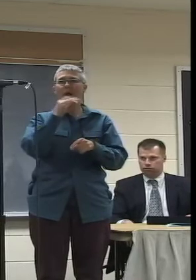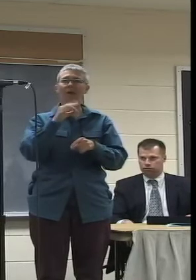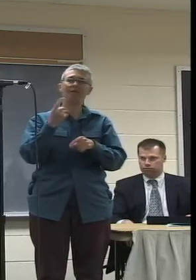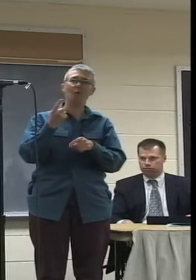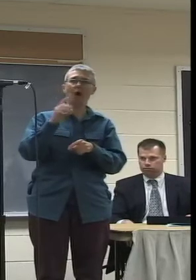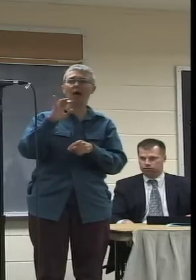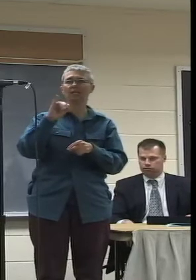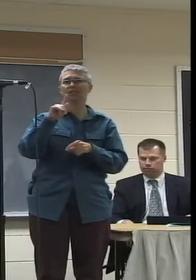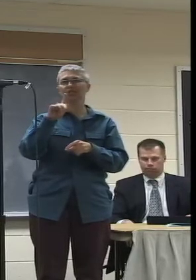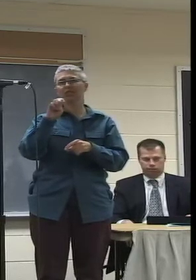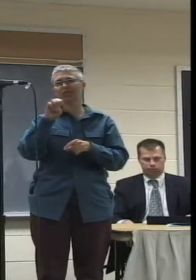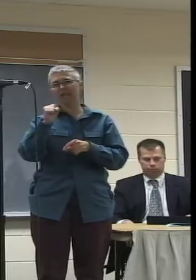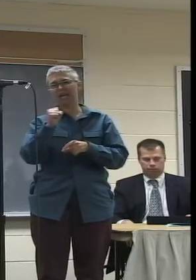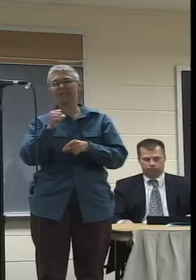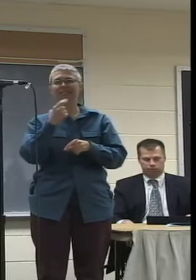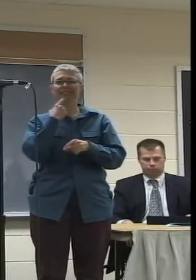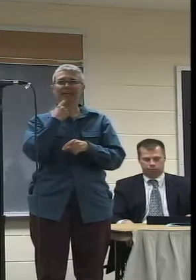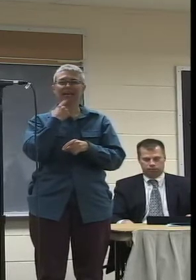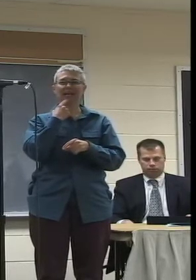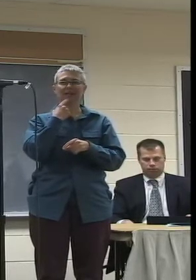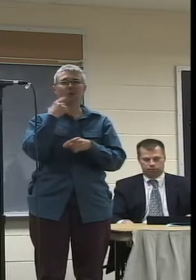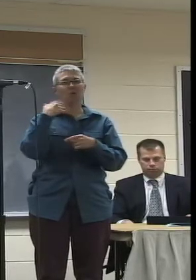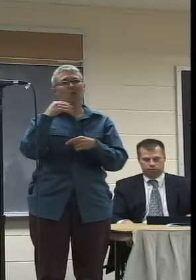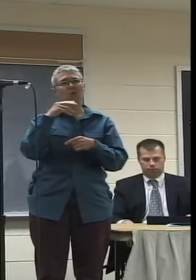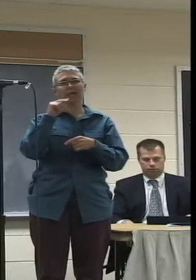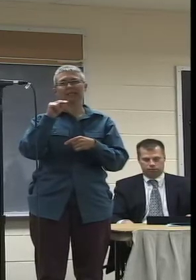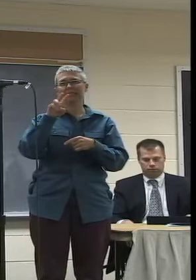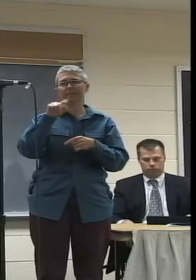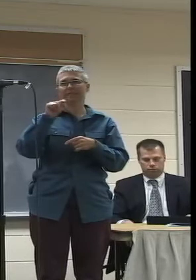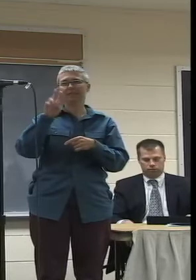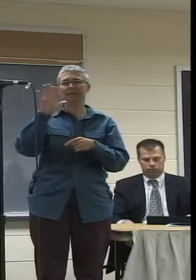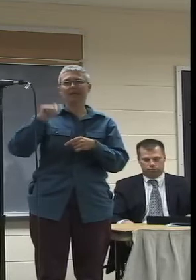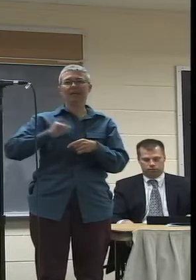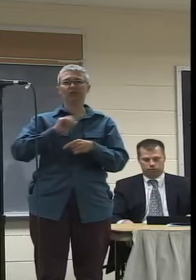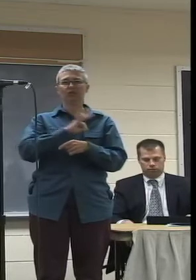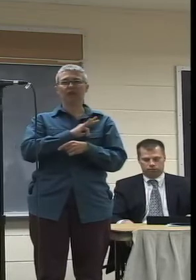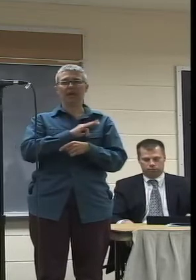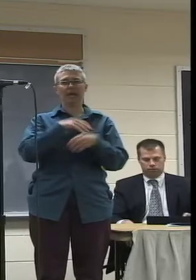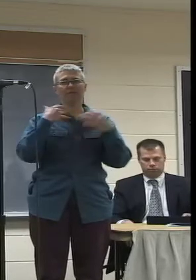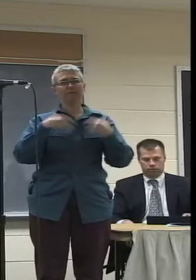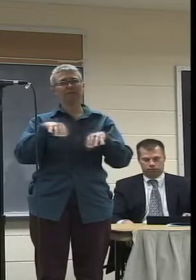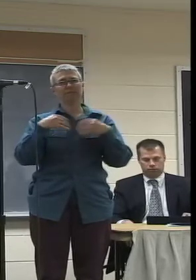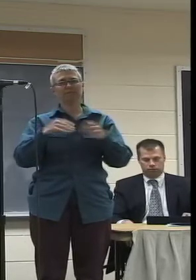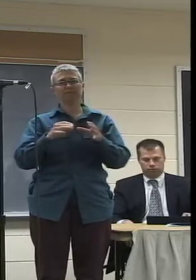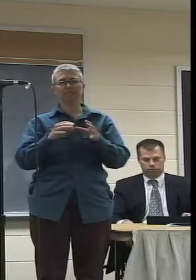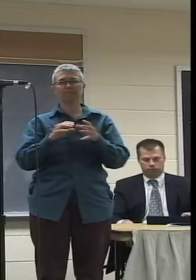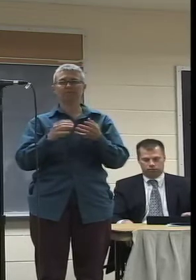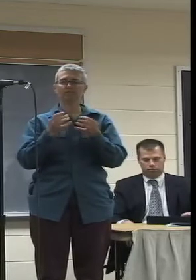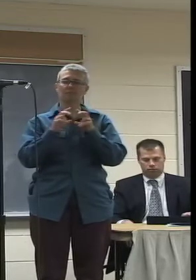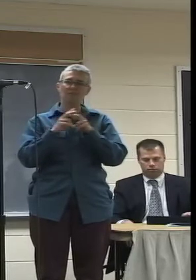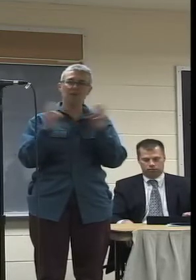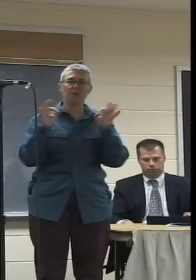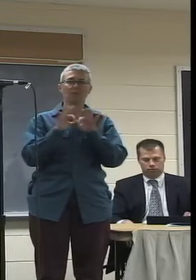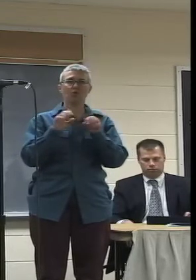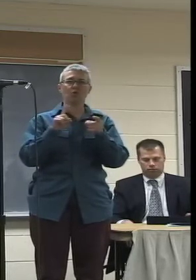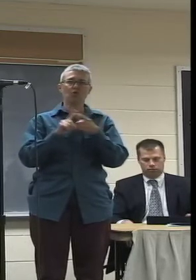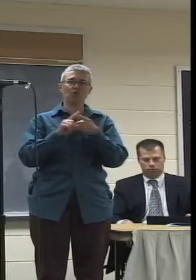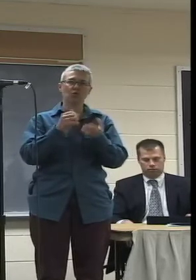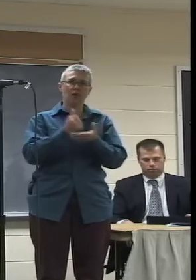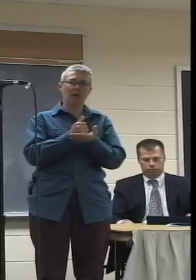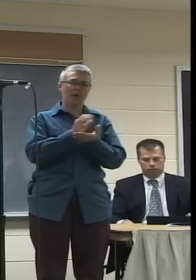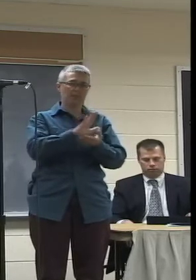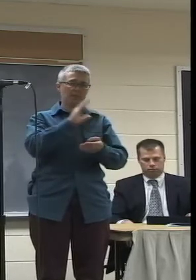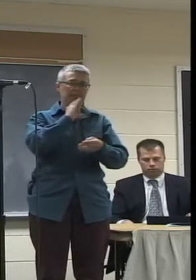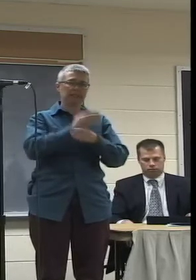this about NCTV. The staff and resources have been instrumental in helping her son move with clarity in the direction of his passion